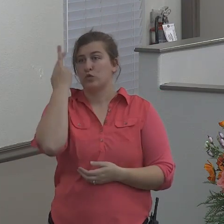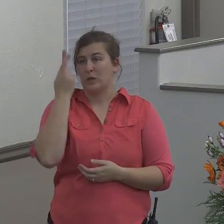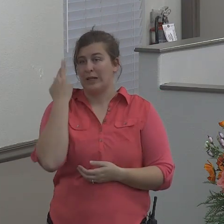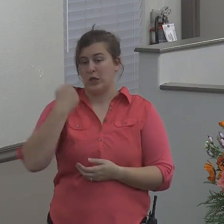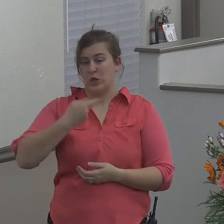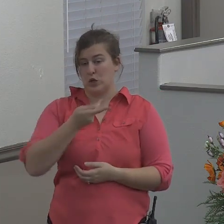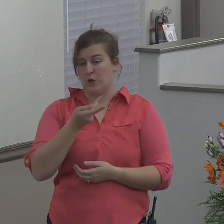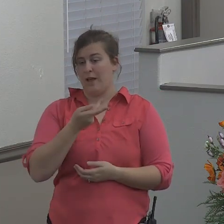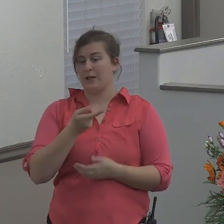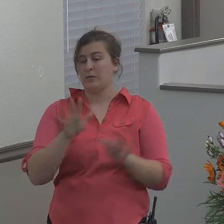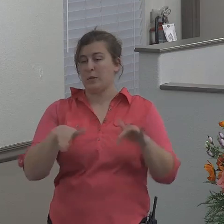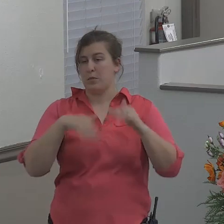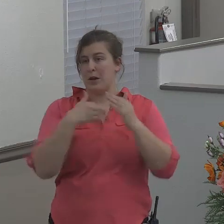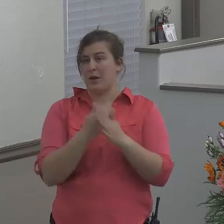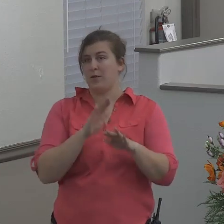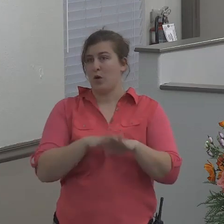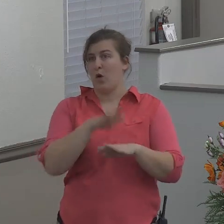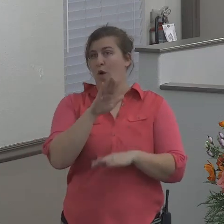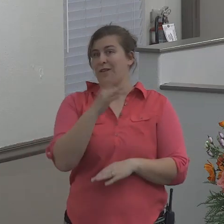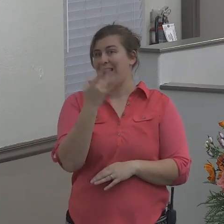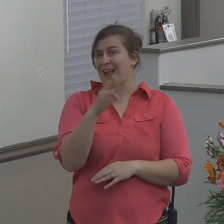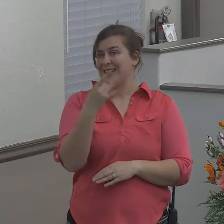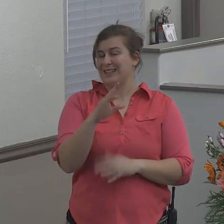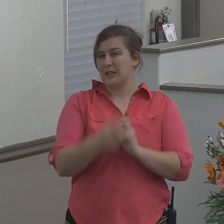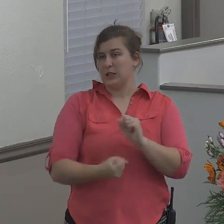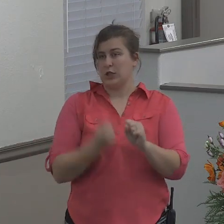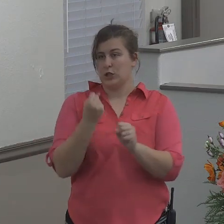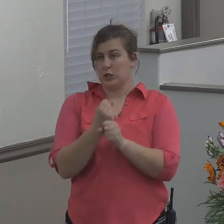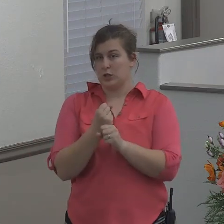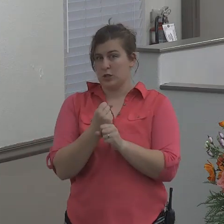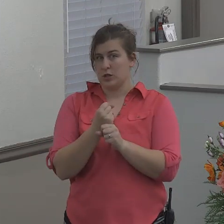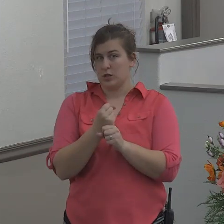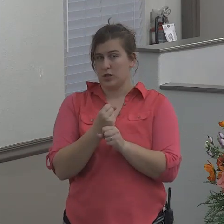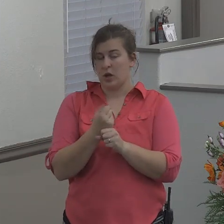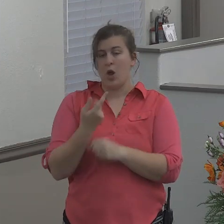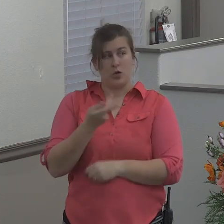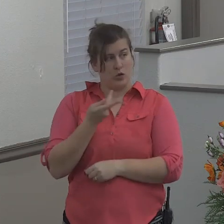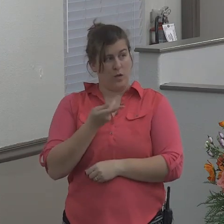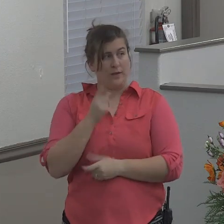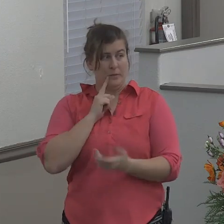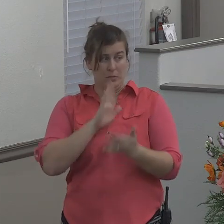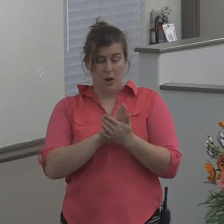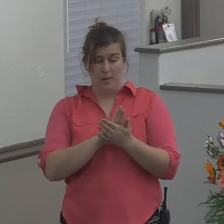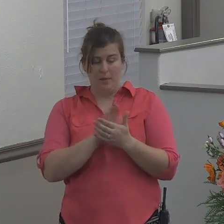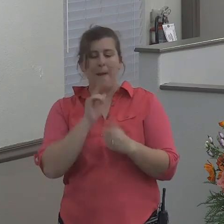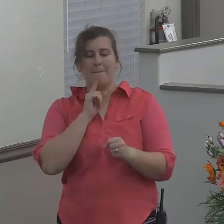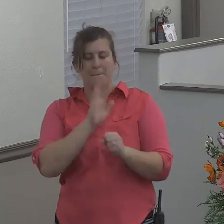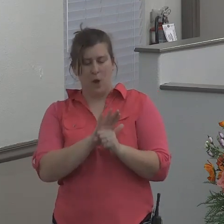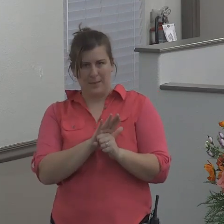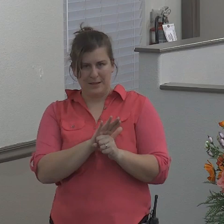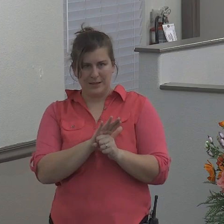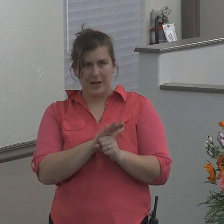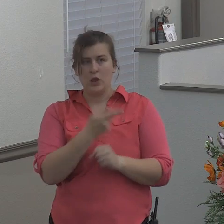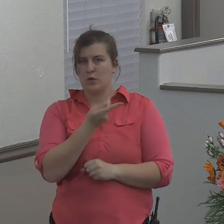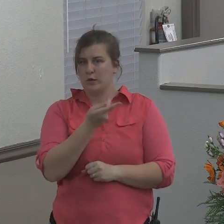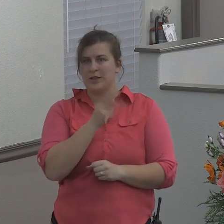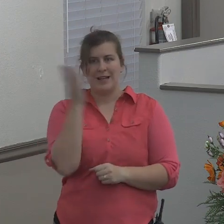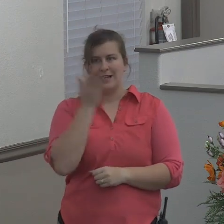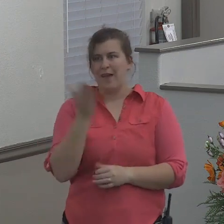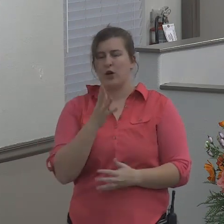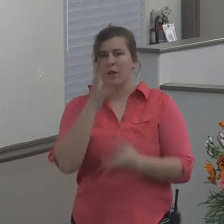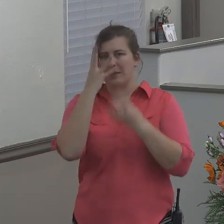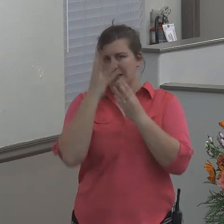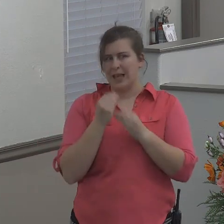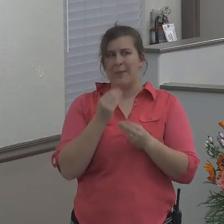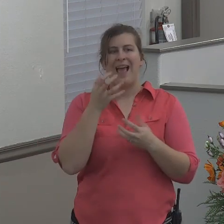over 18 years. We've promised each other that we would never go to bed angry at each other.